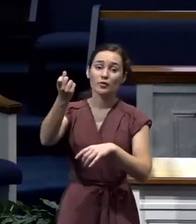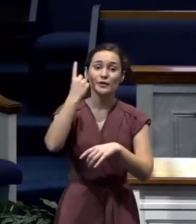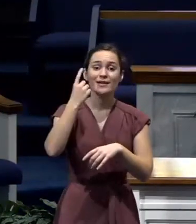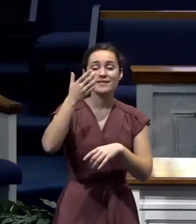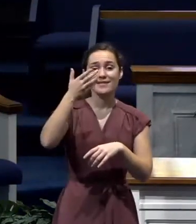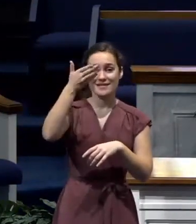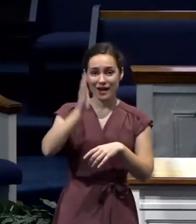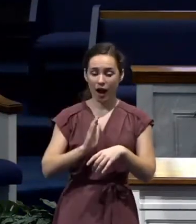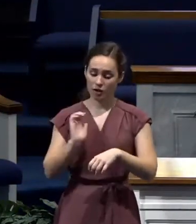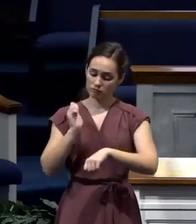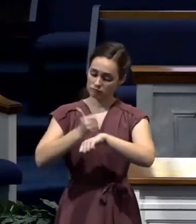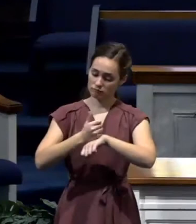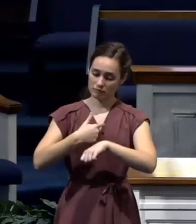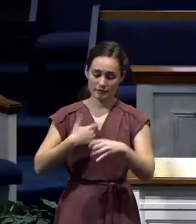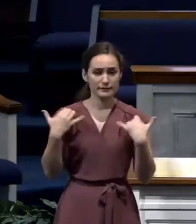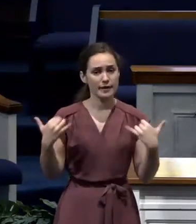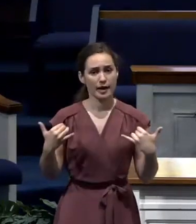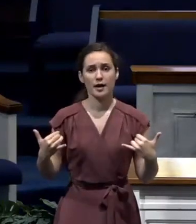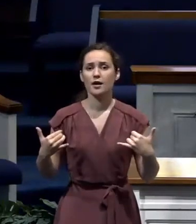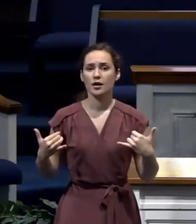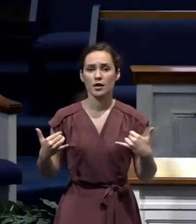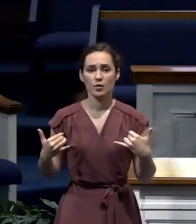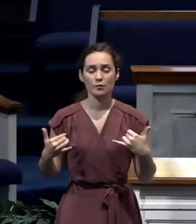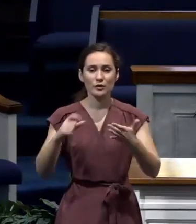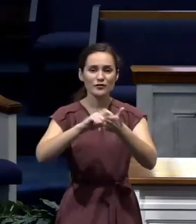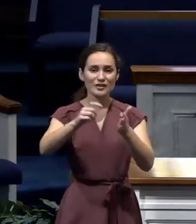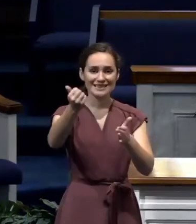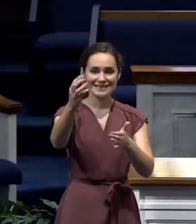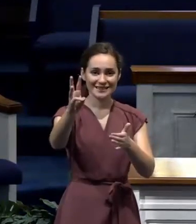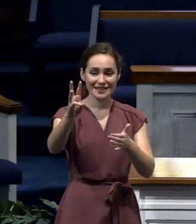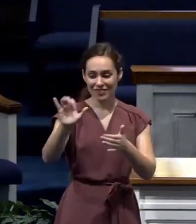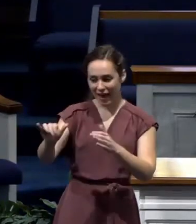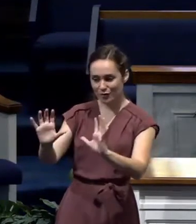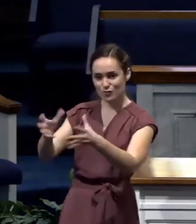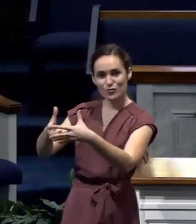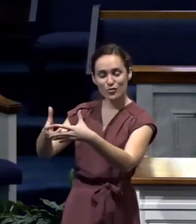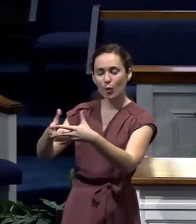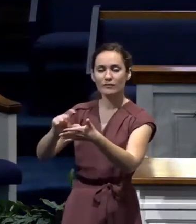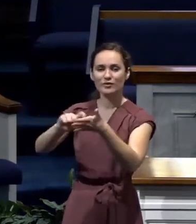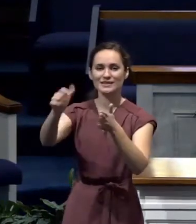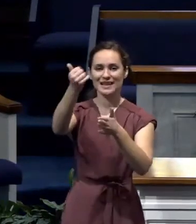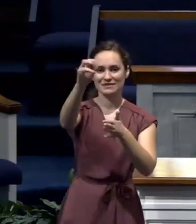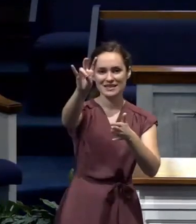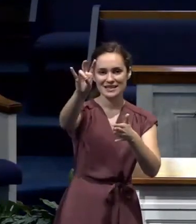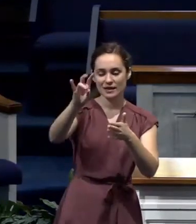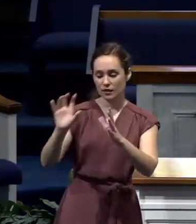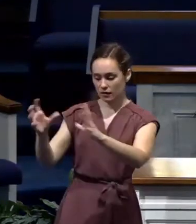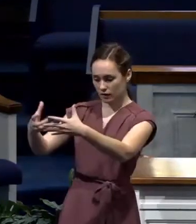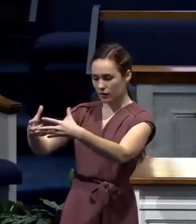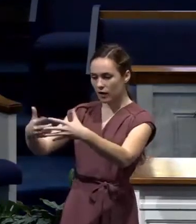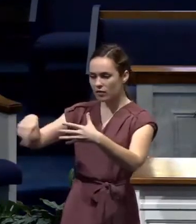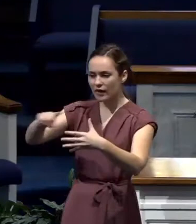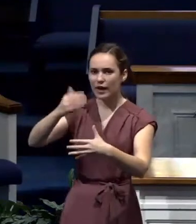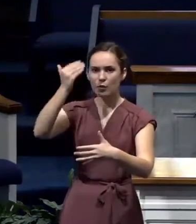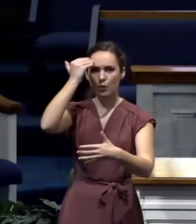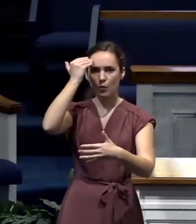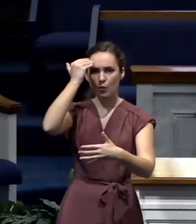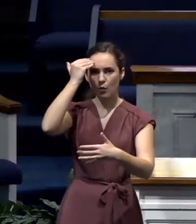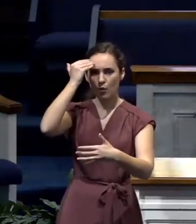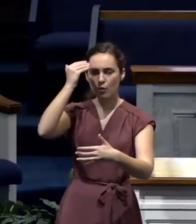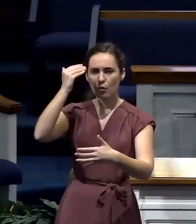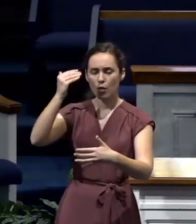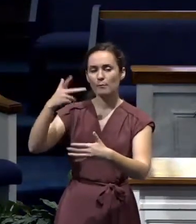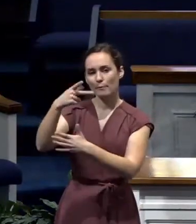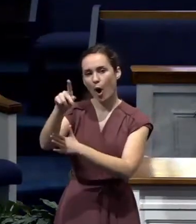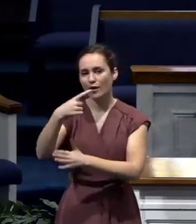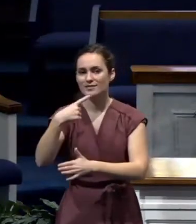there. In verse 16, they knew that, in verse 17, rather, but the other of love, knowing that I am set for the defense of the gospel,